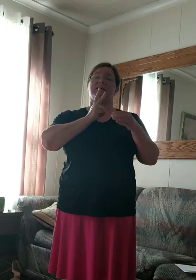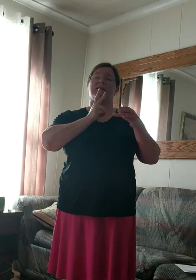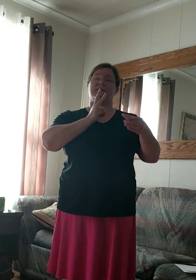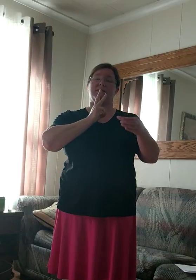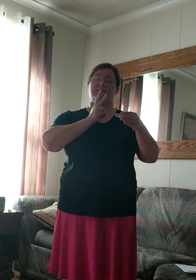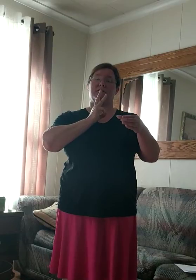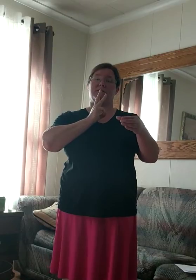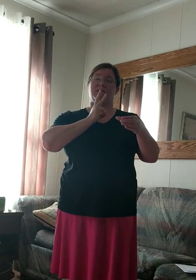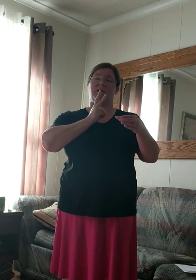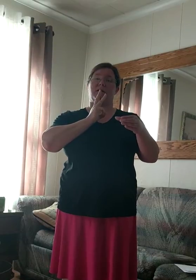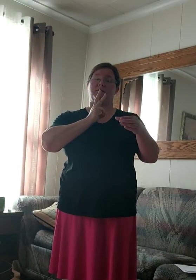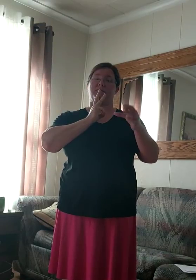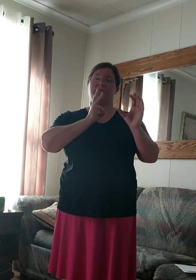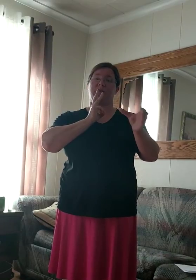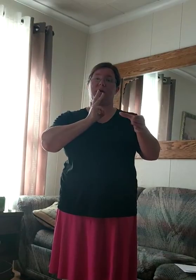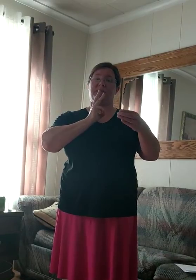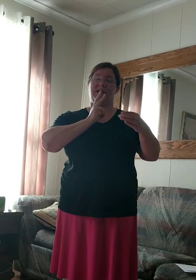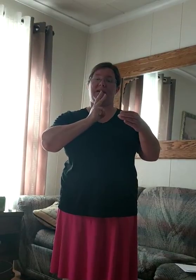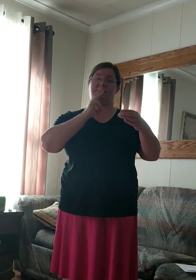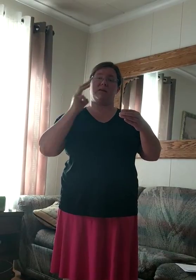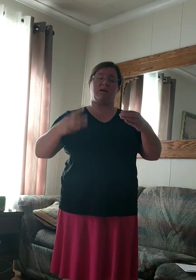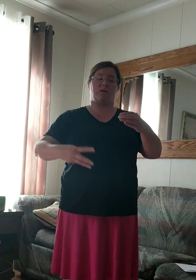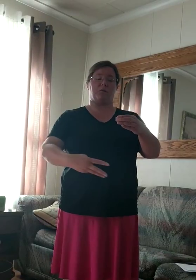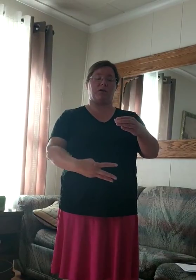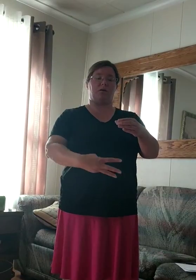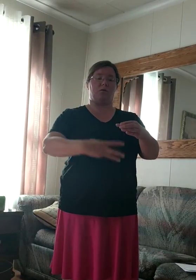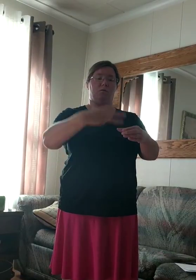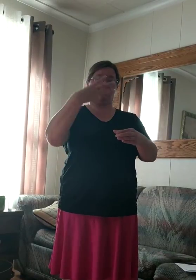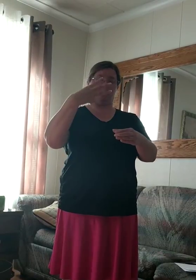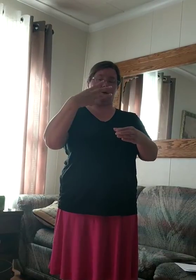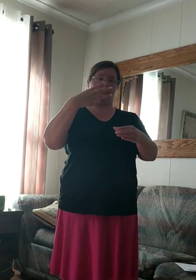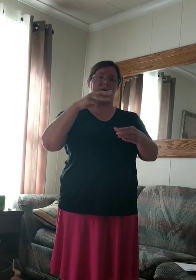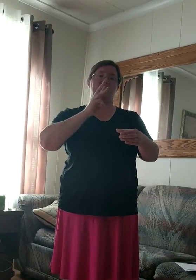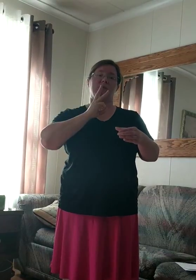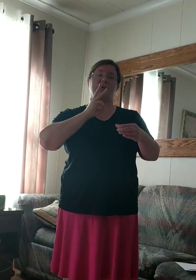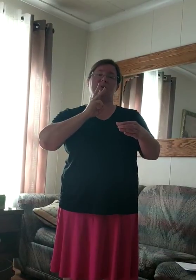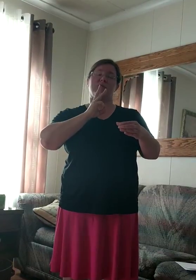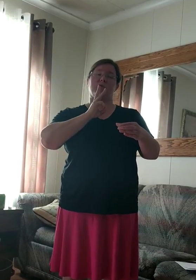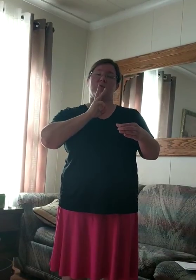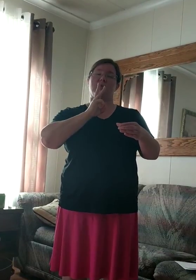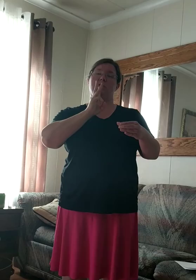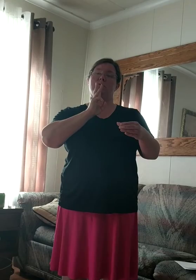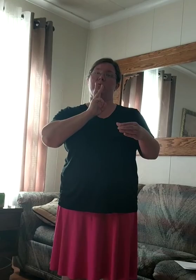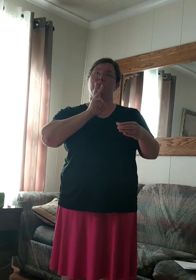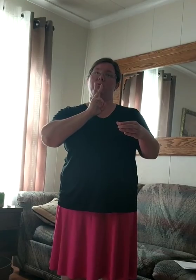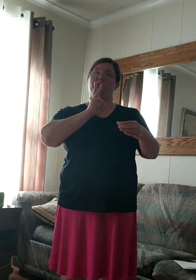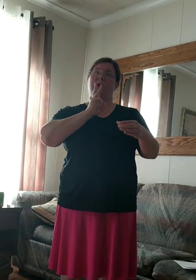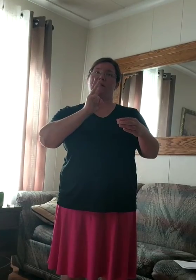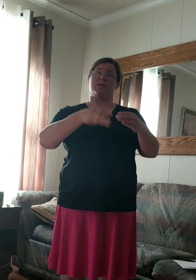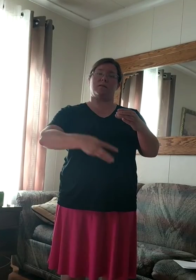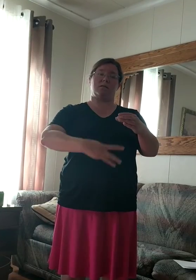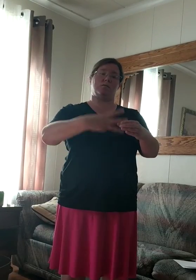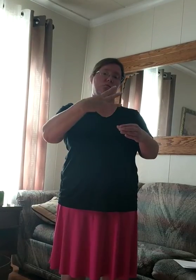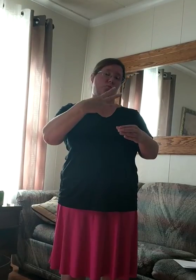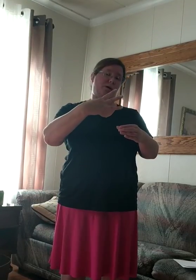cup, can, and we're going to go up from it. So, water, well.